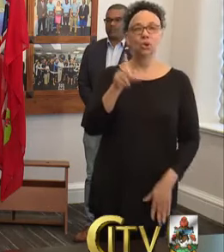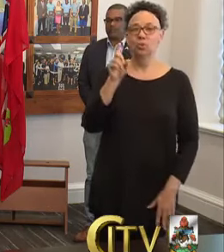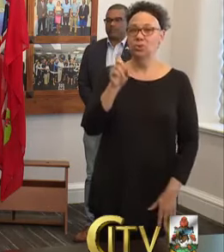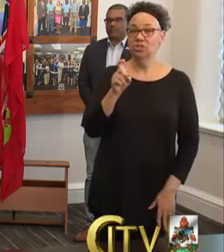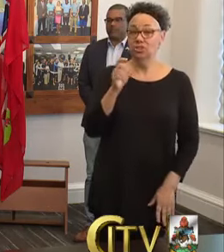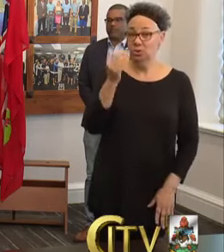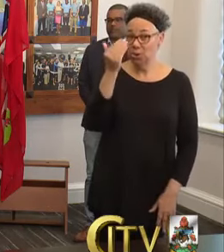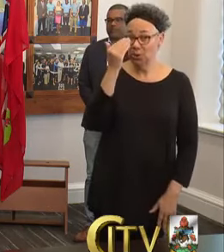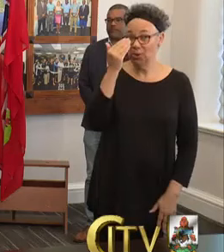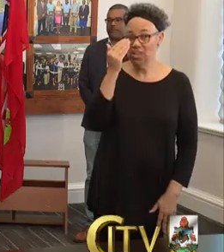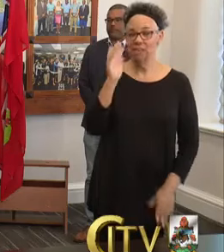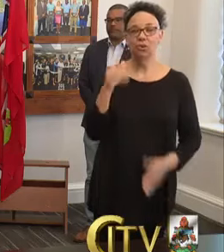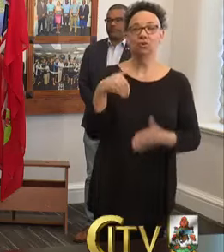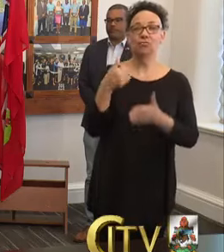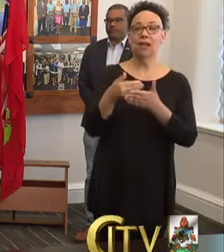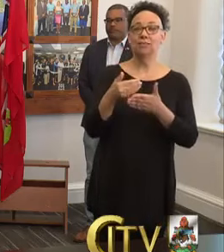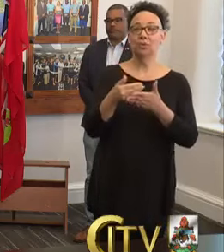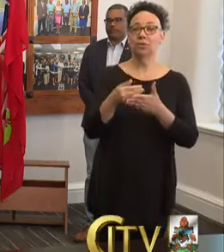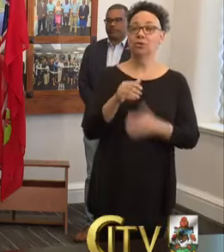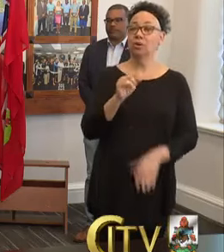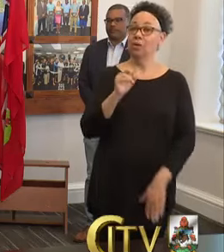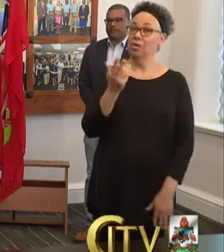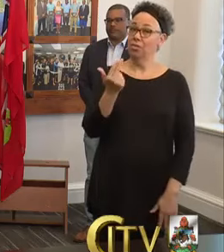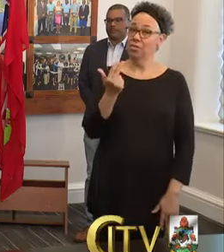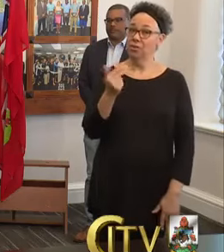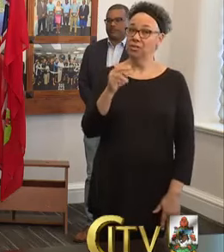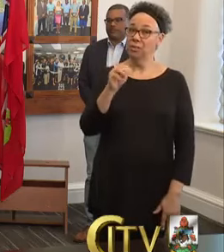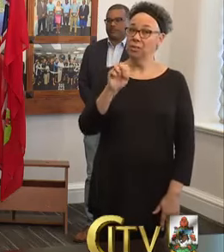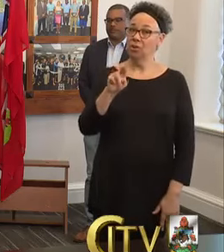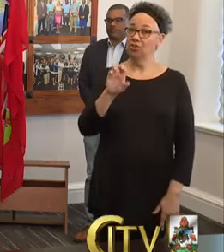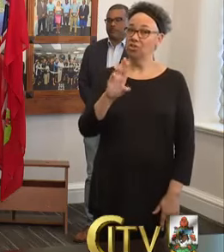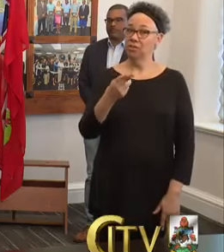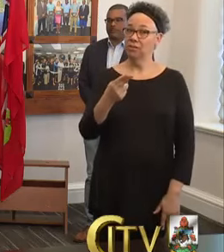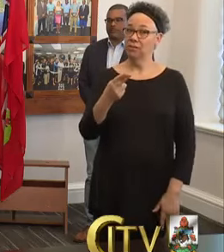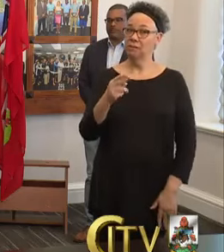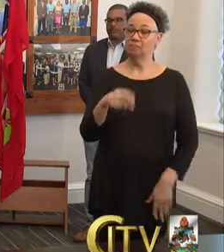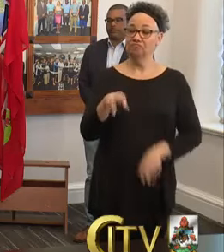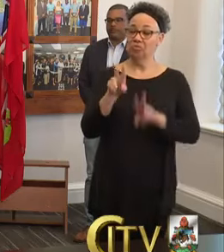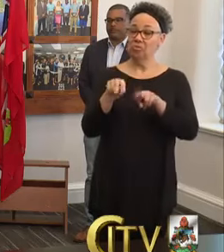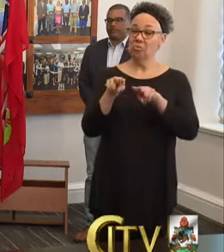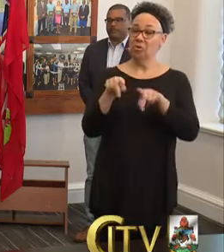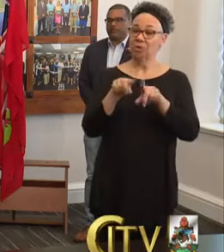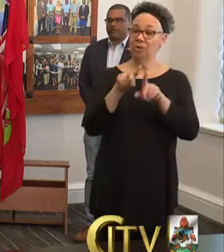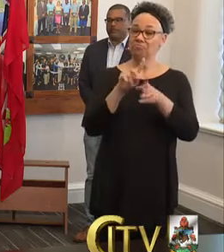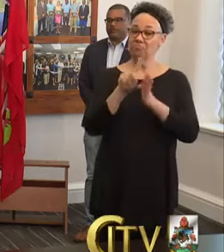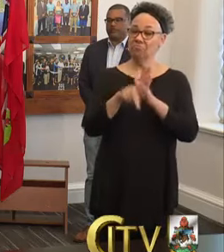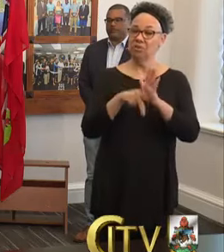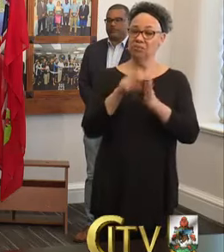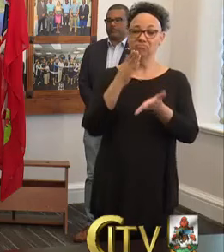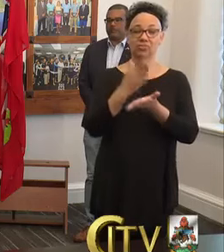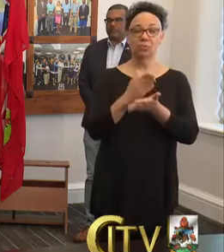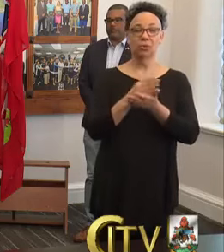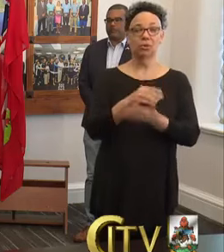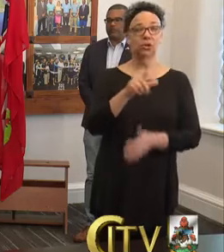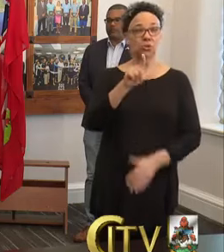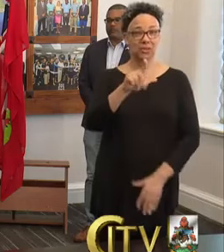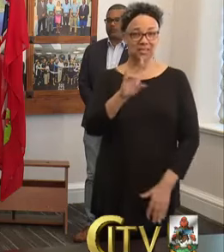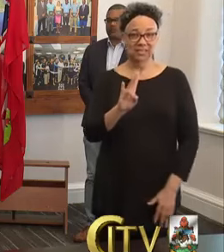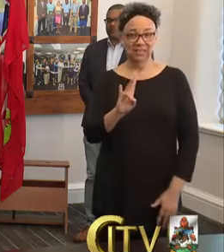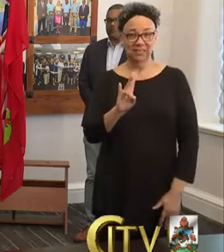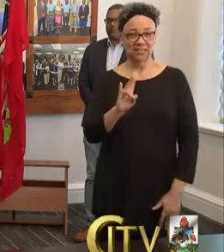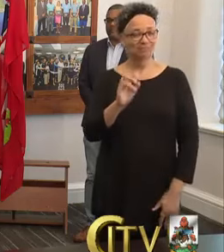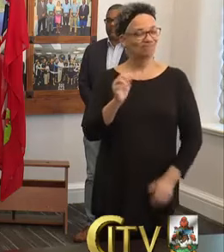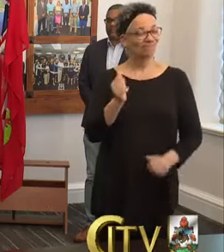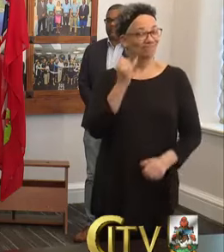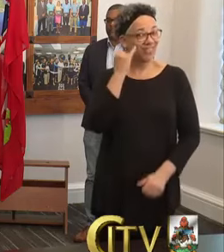If you arrived on the flight on the 13th of March, your monitoring period ended on the 27th of March. If you have not had